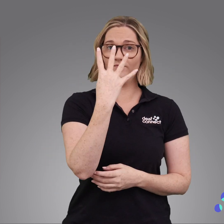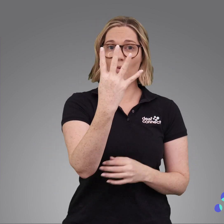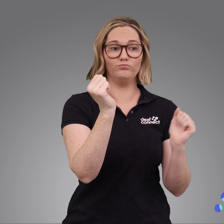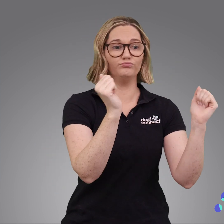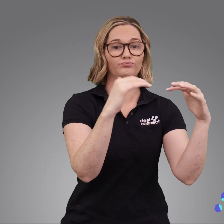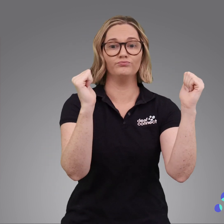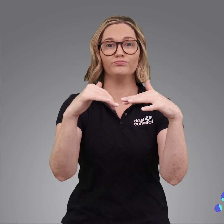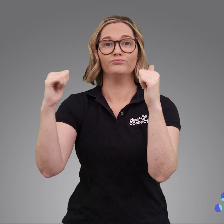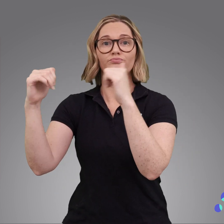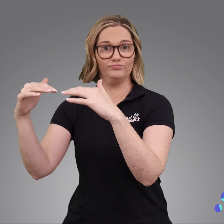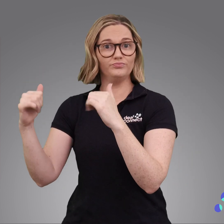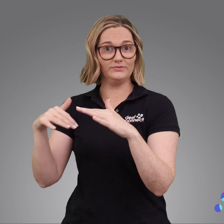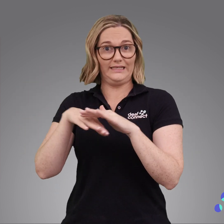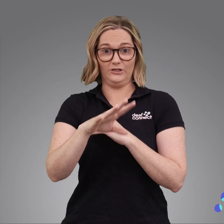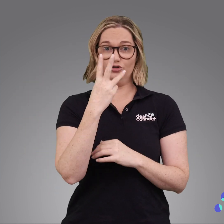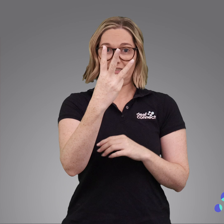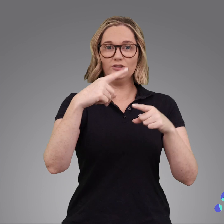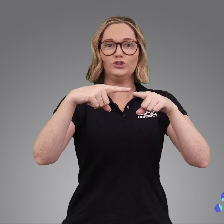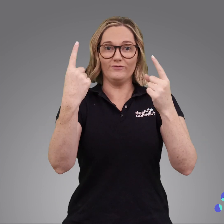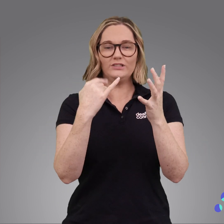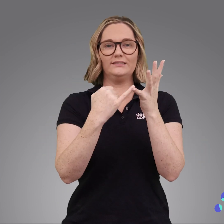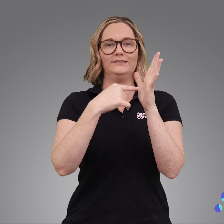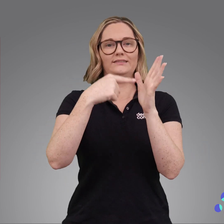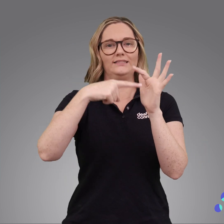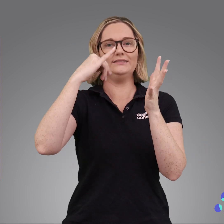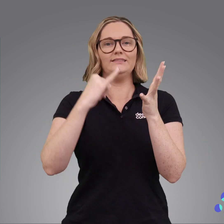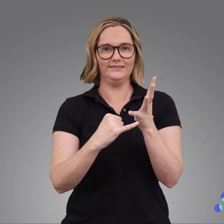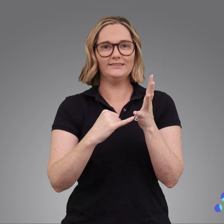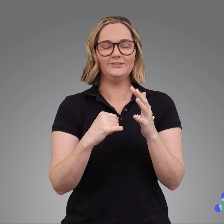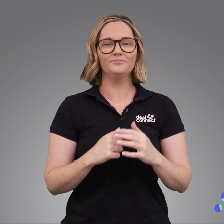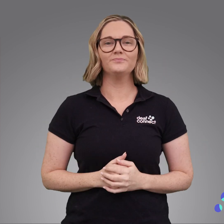We have four visits planned in three states for the month of April.